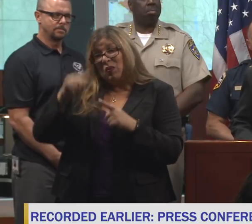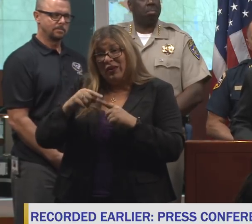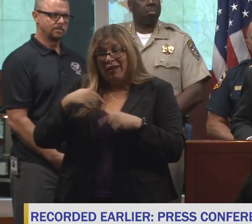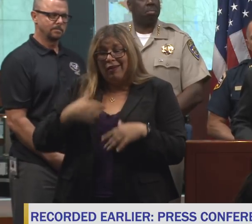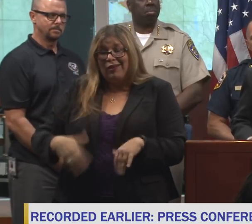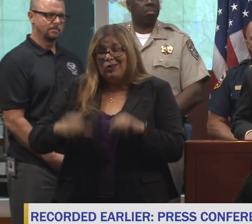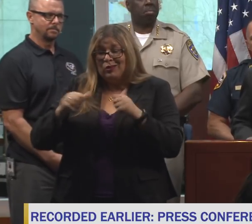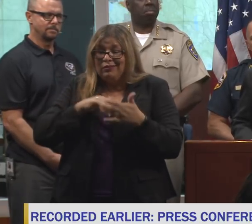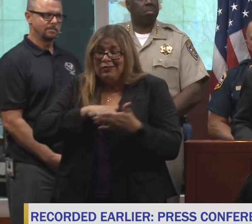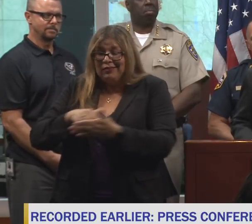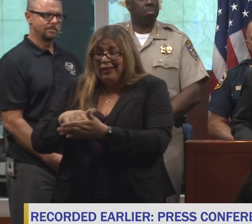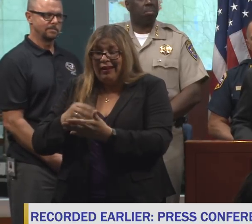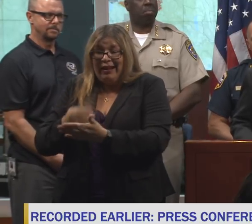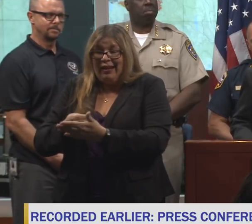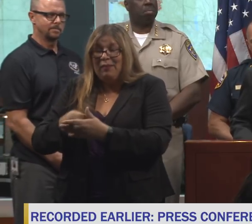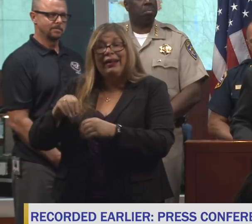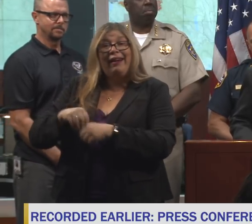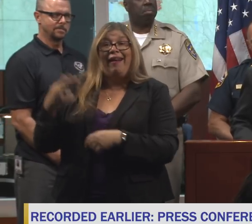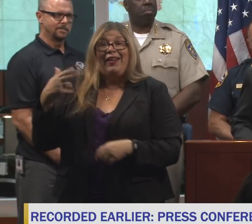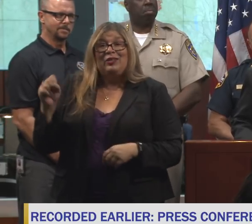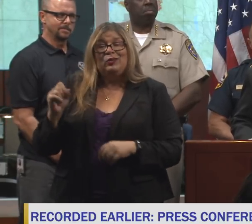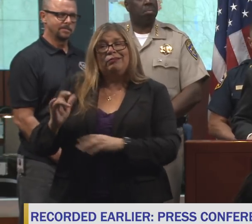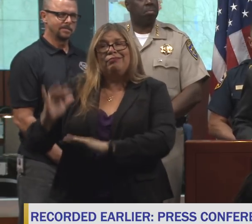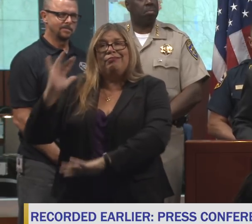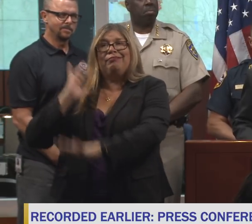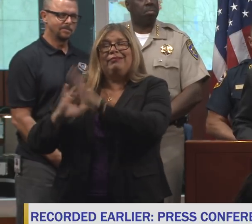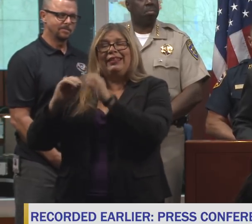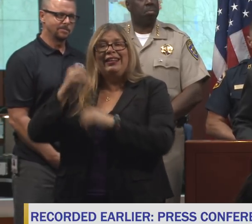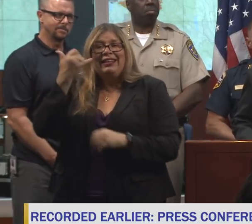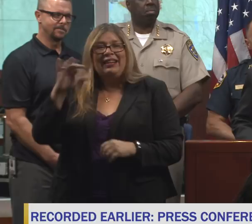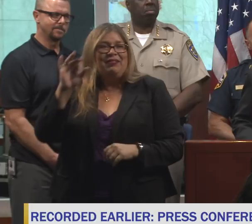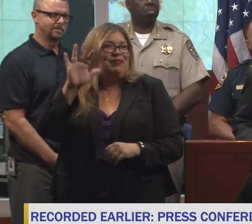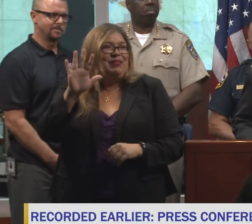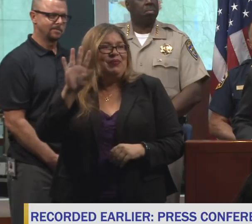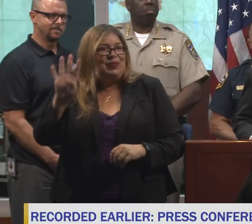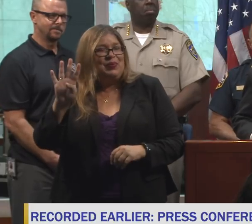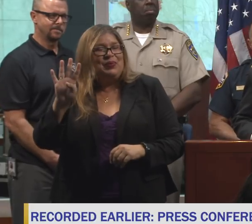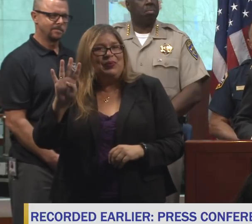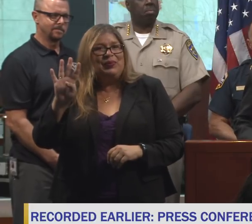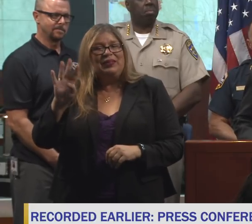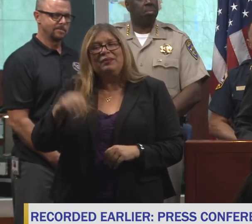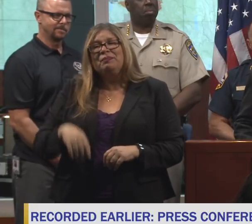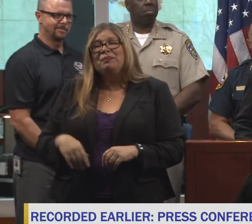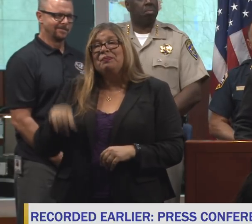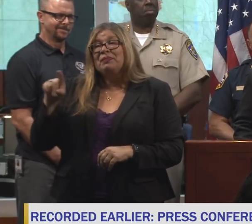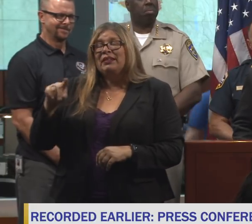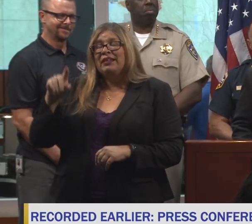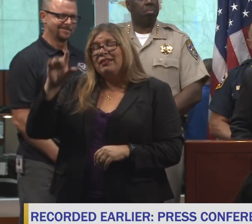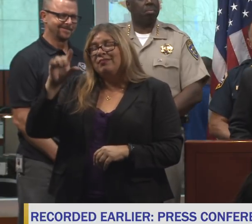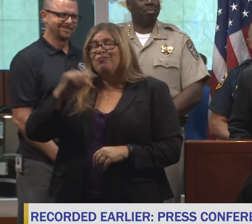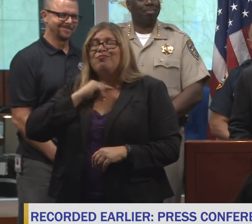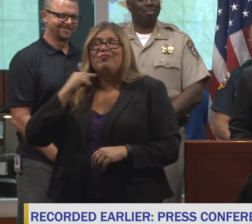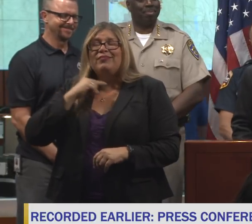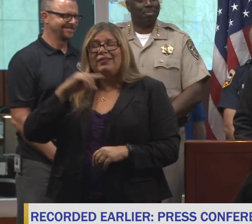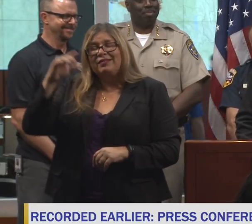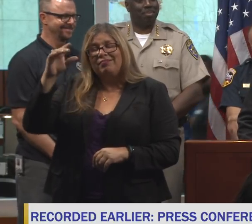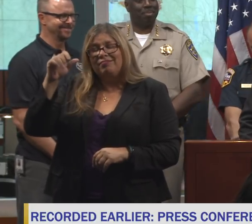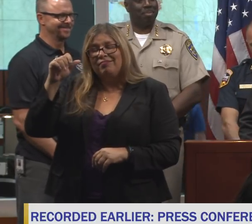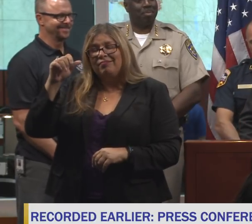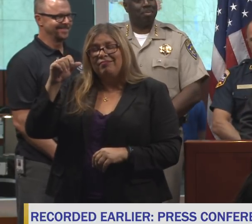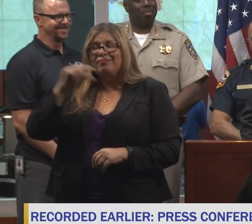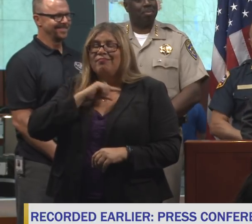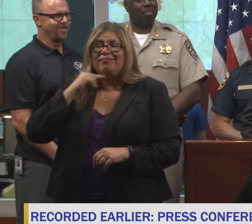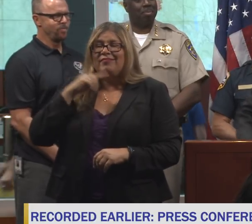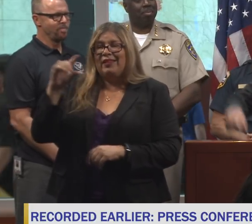at St. Nacis High School in 1954, the good priest, Father Perkins, or rather it was